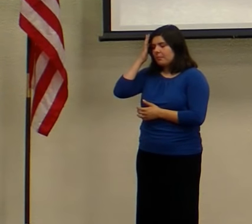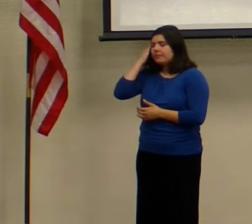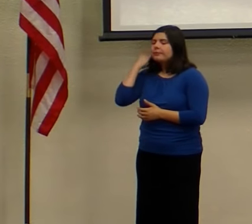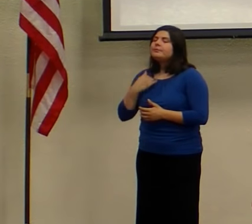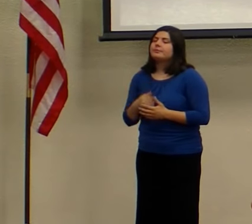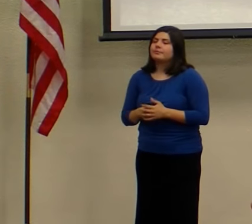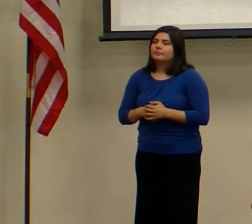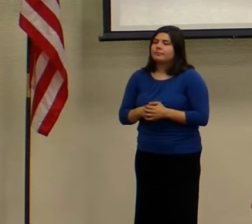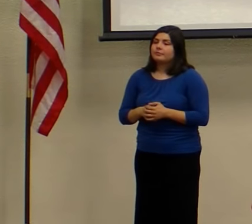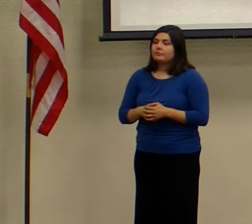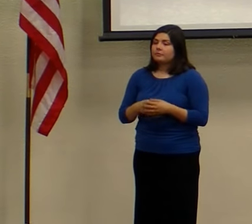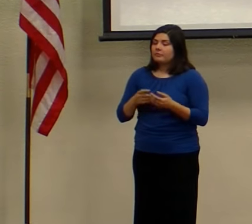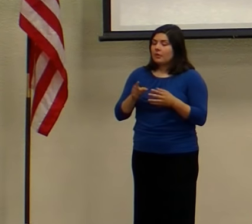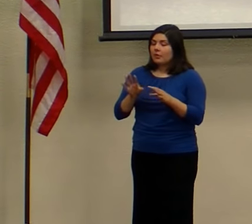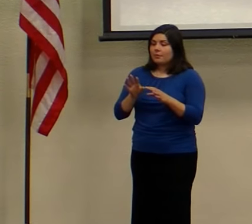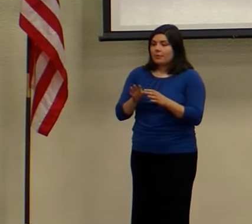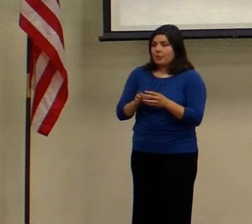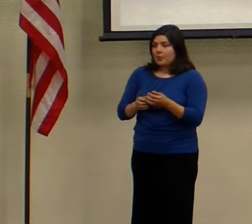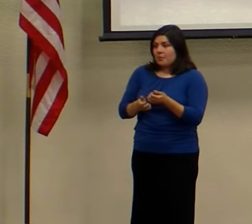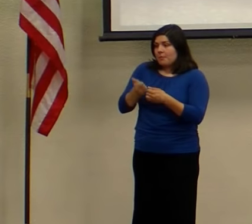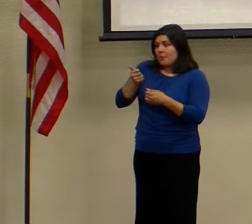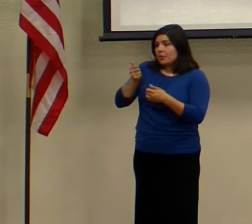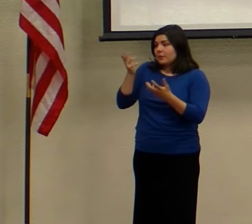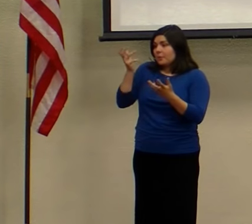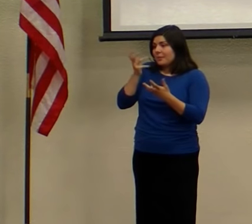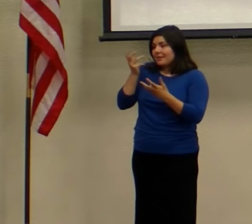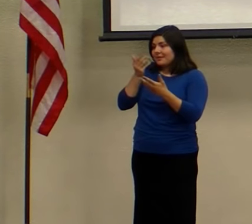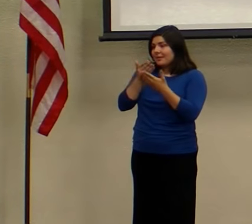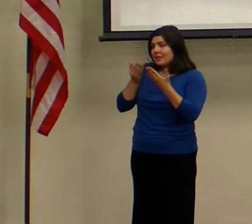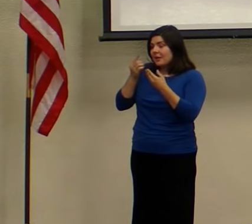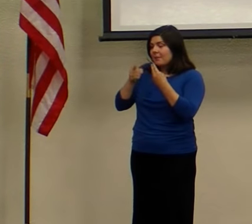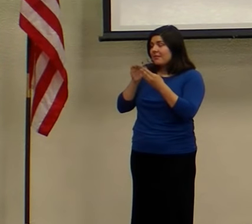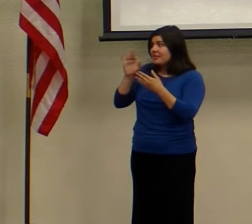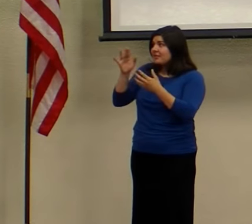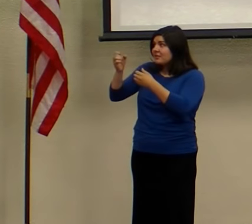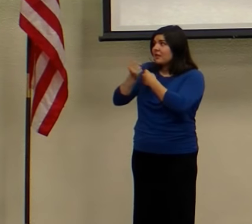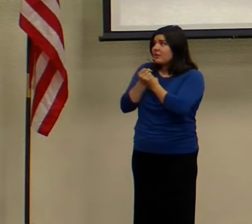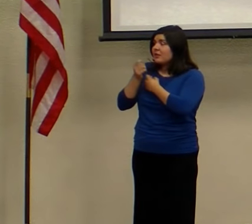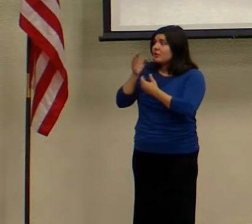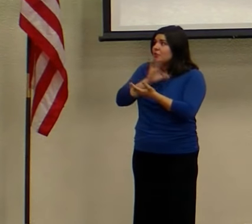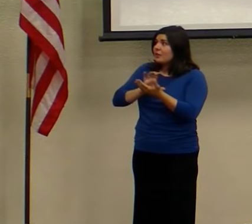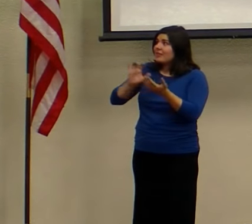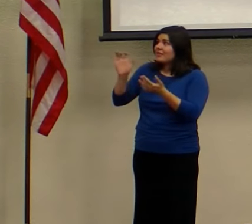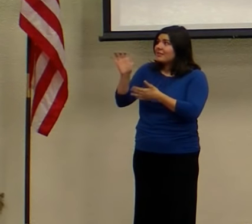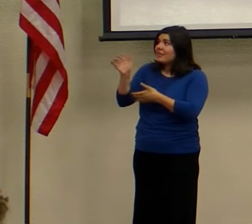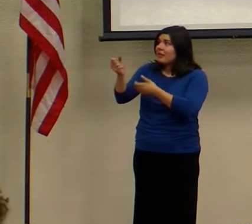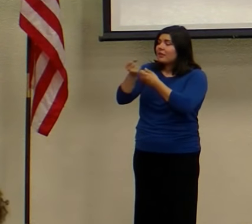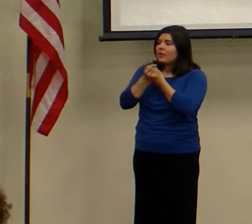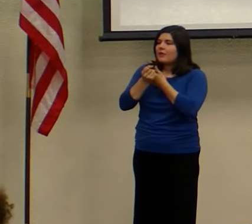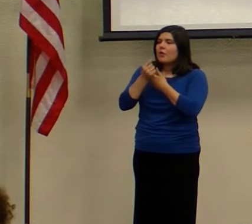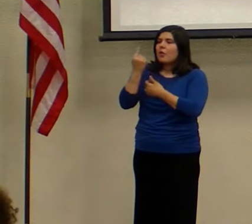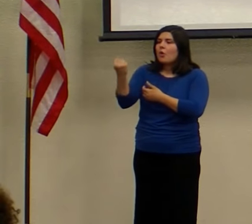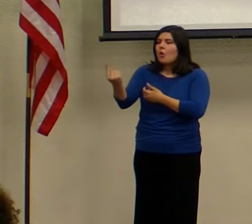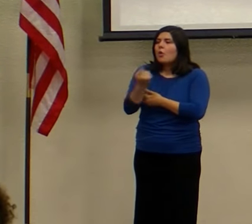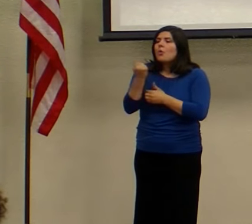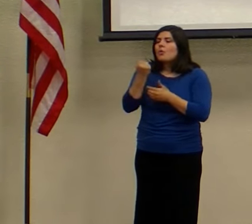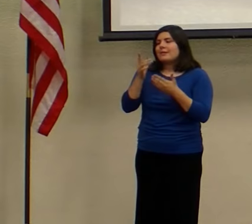And the most amazing thing about his love is that Christ-like love always leads to the cross.